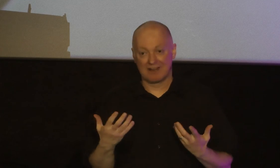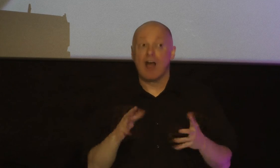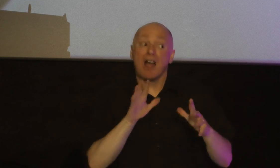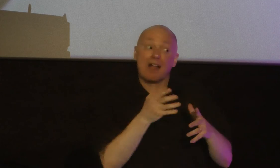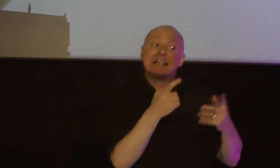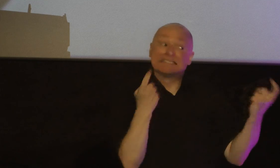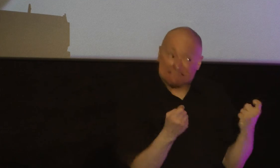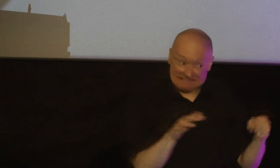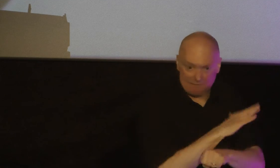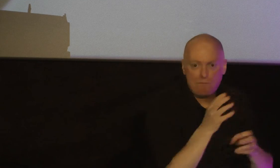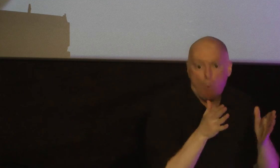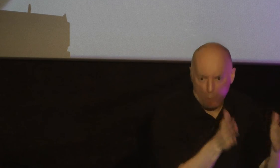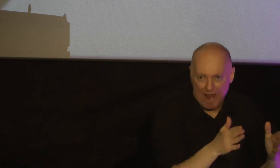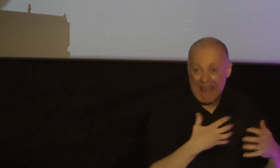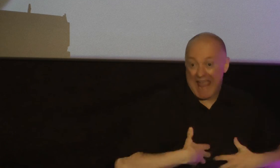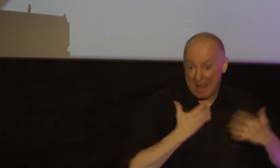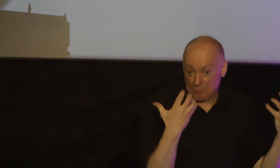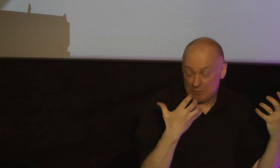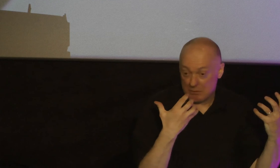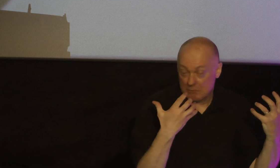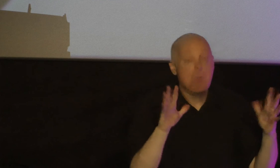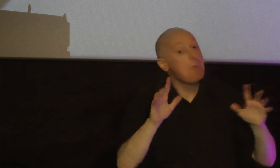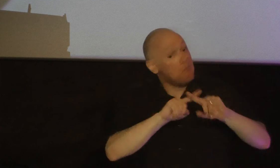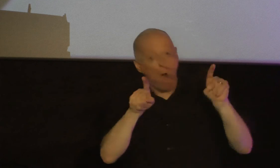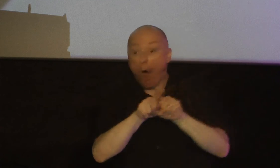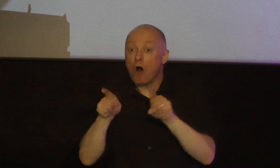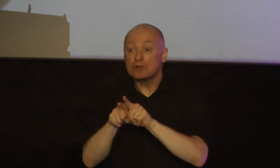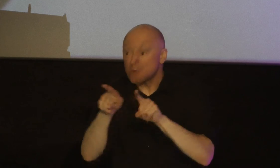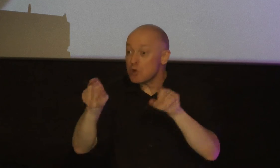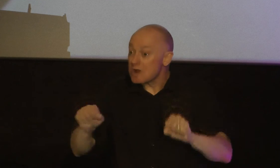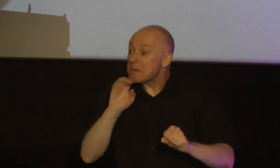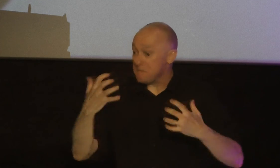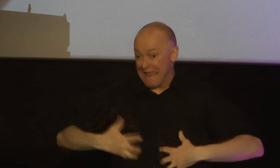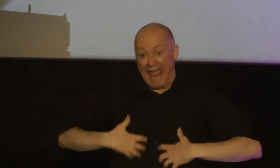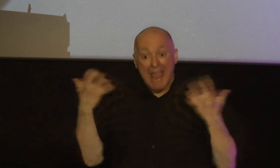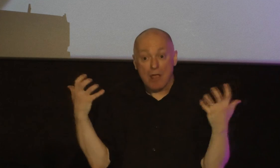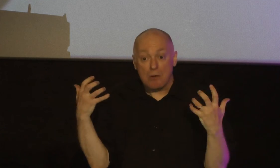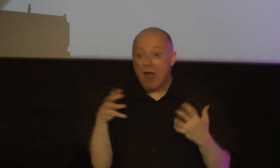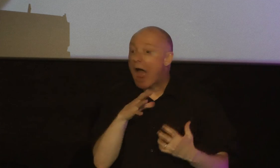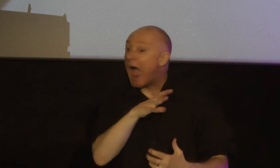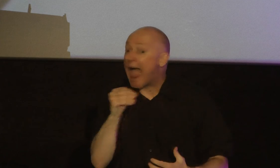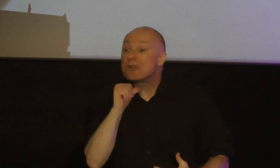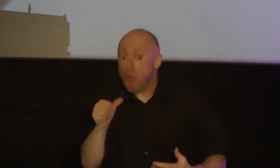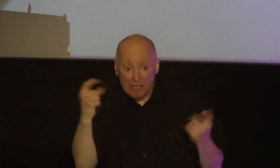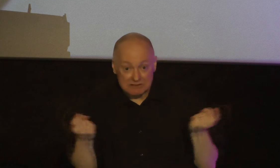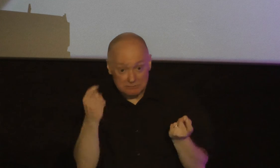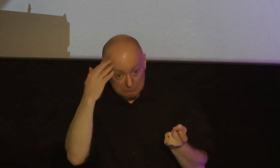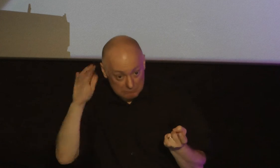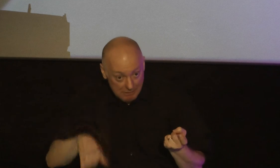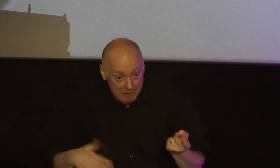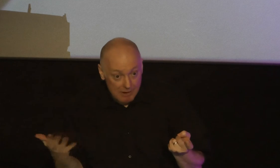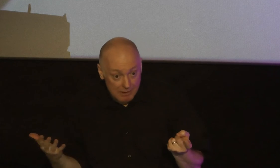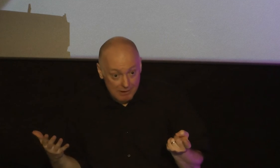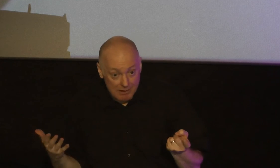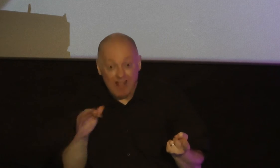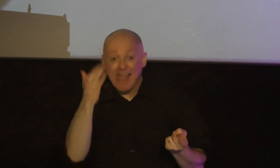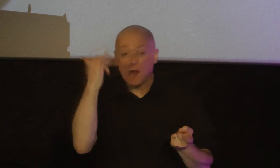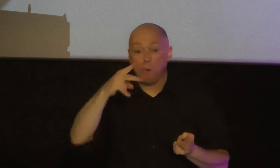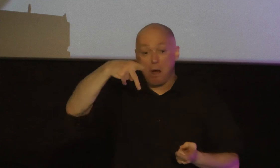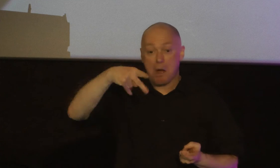of being angry angry you can be angry and not sin that's why the apostle paul says in